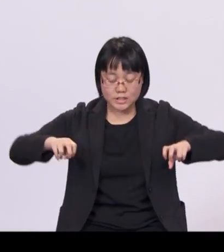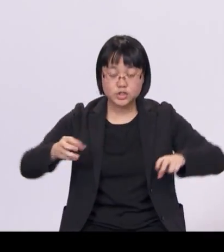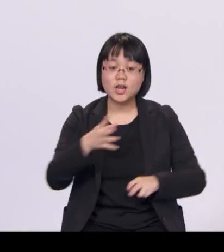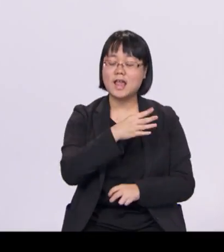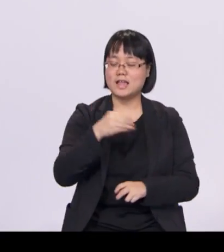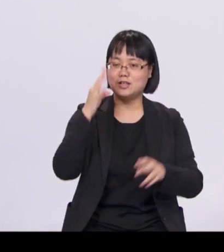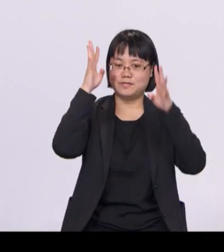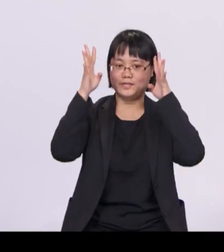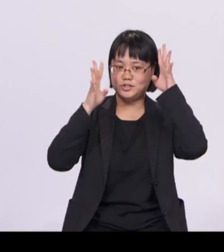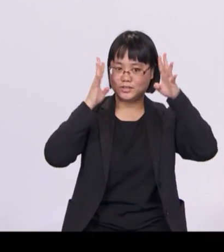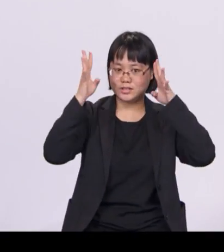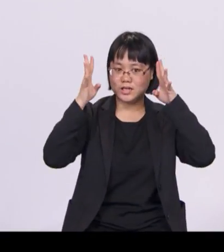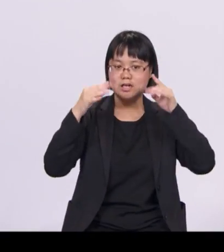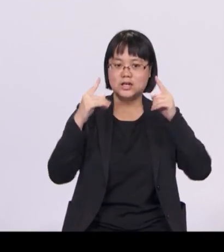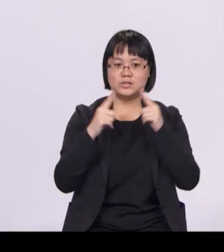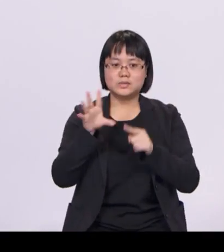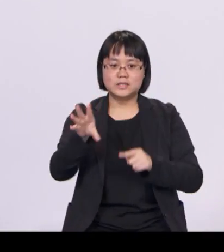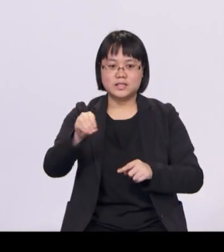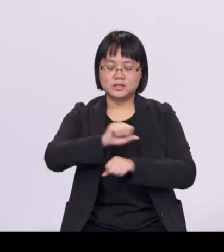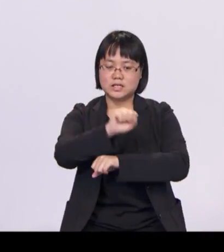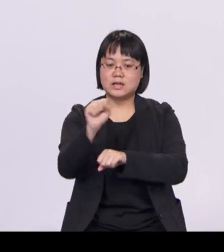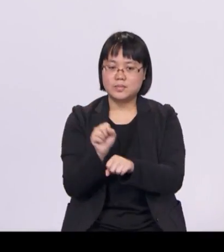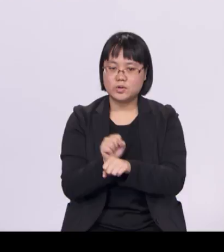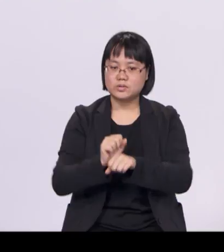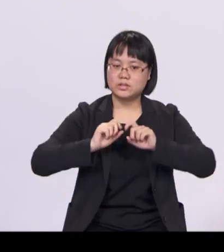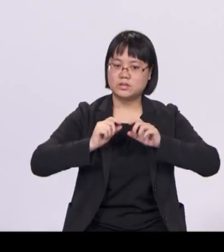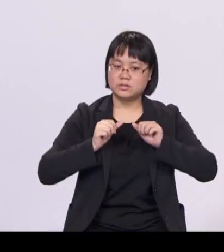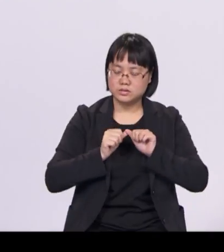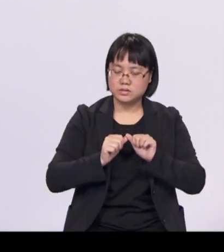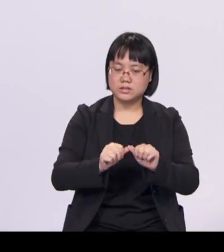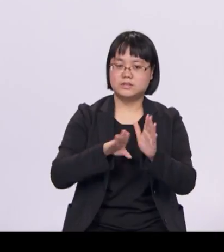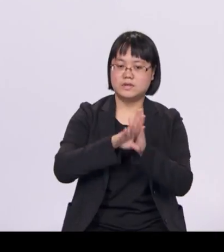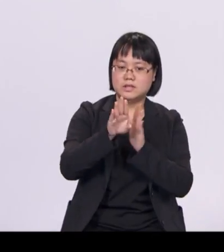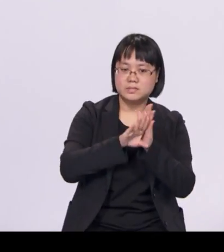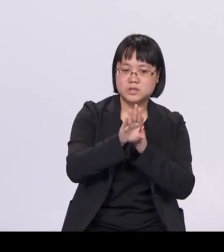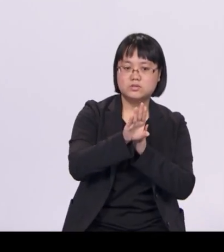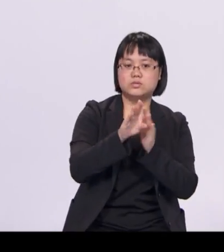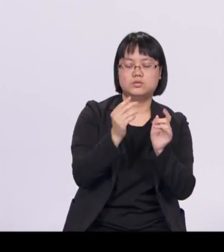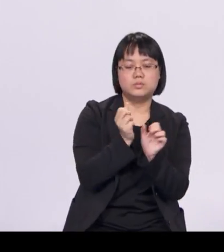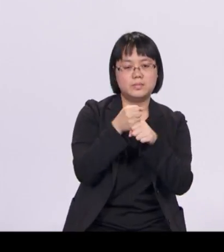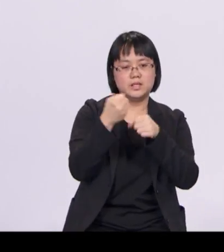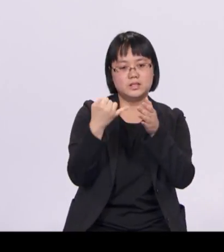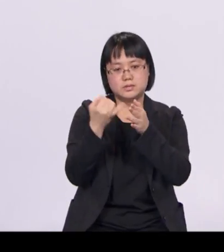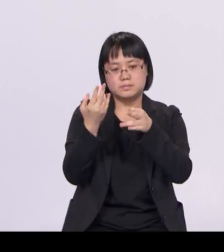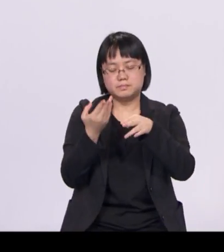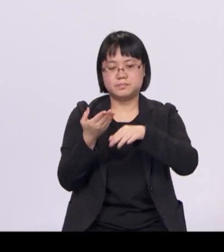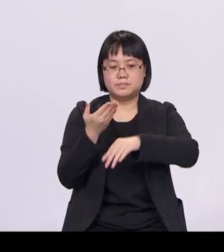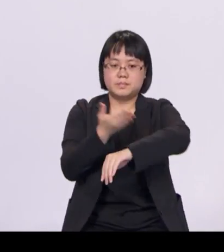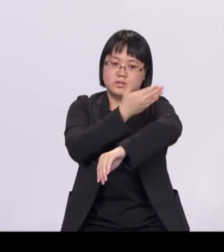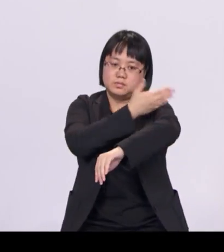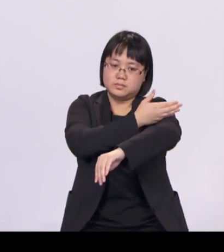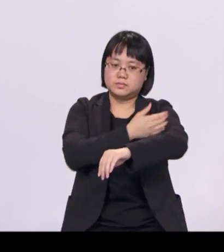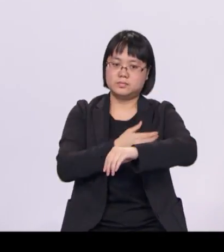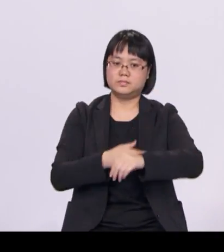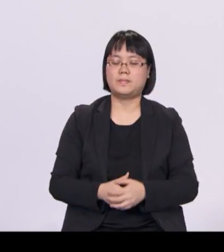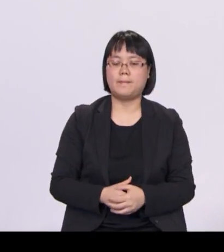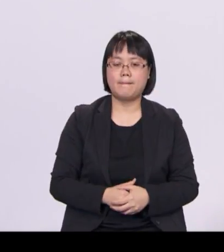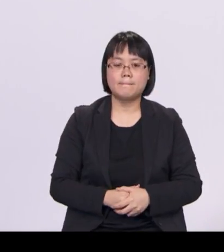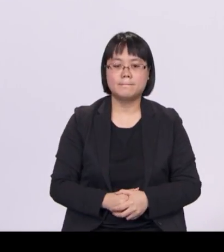Singapore's sustainable development story to the next level. One of the strategic domains in our